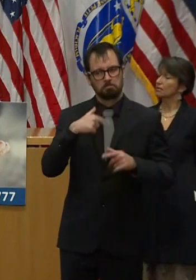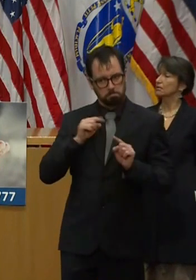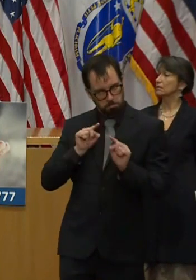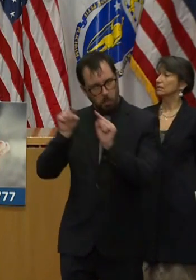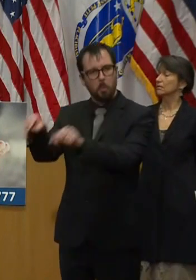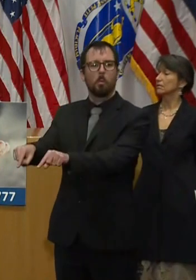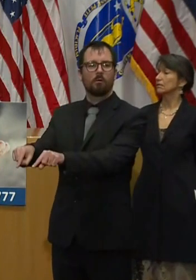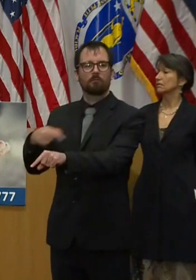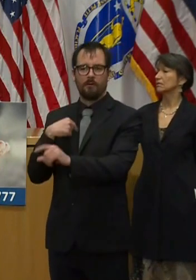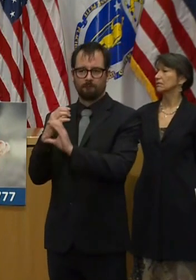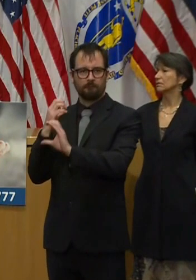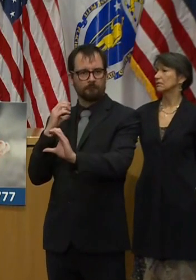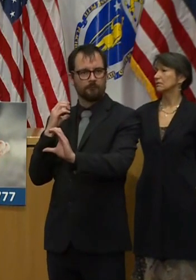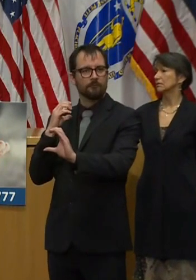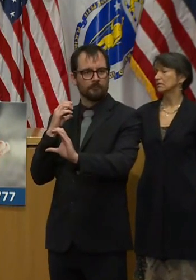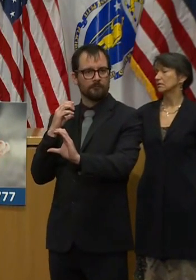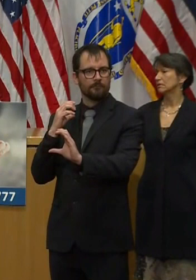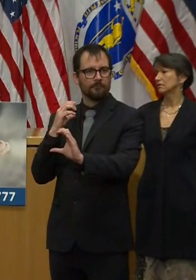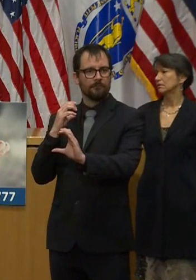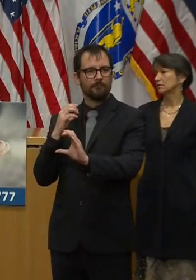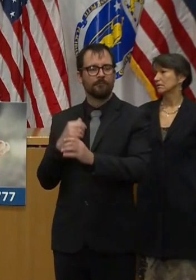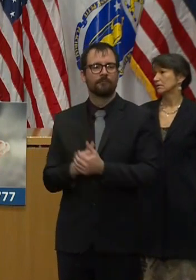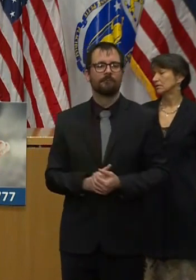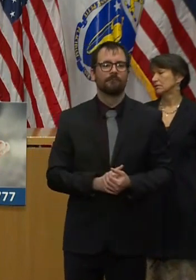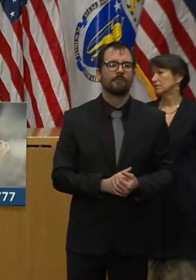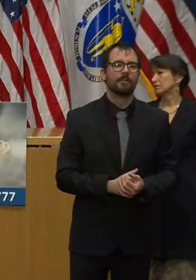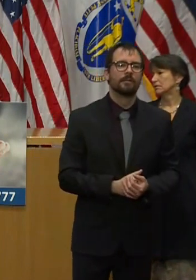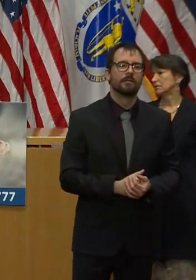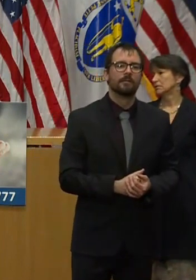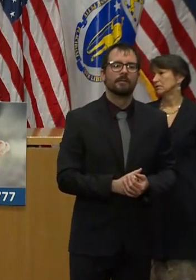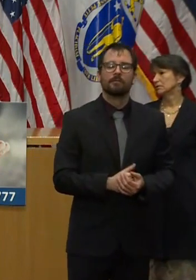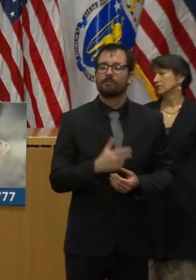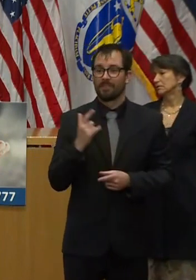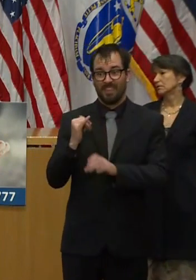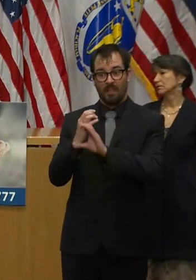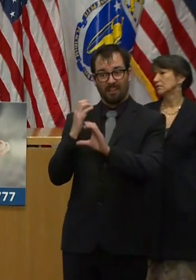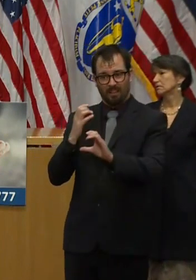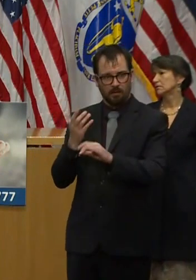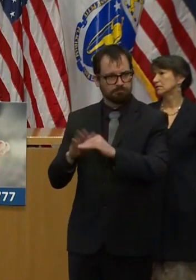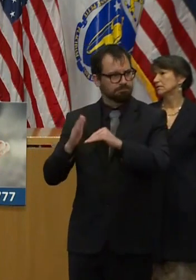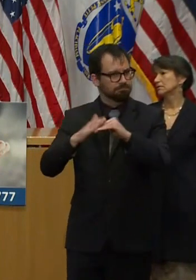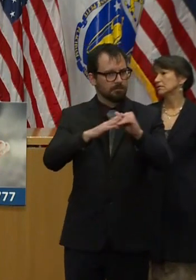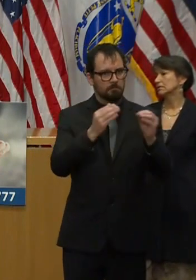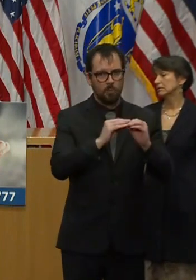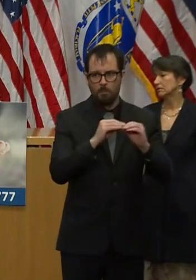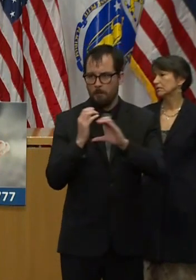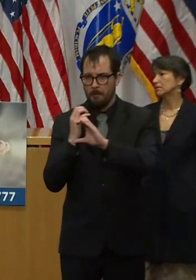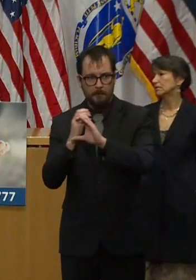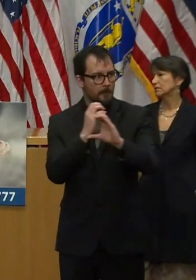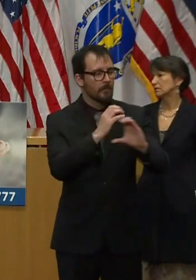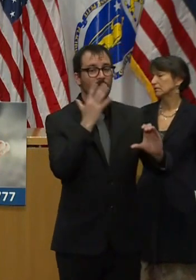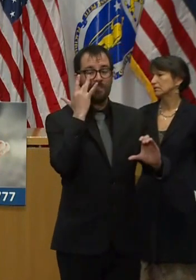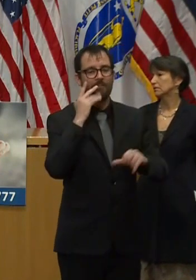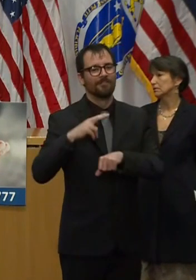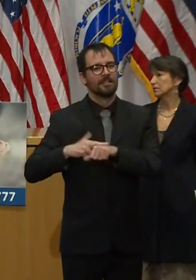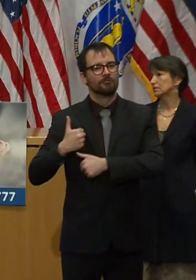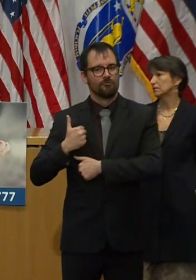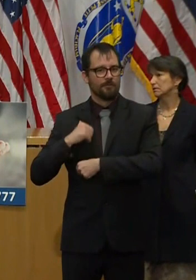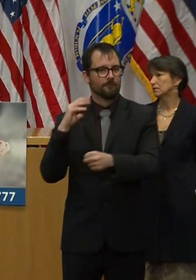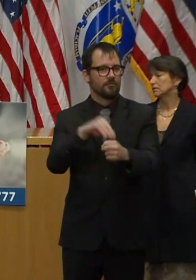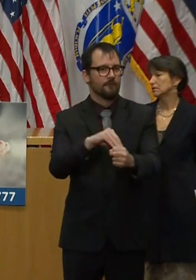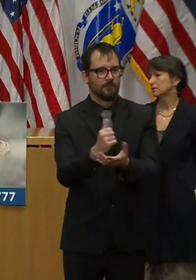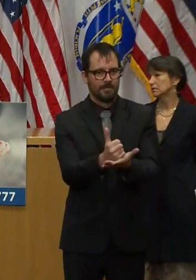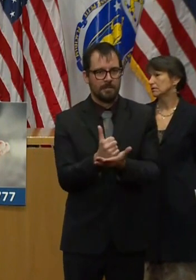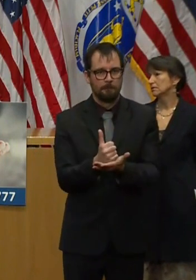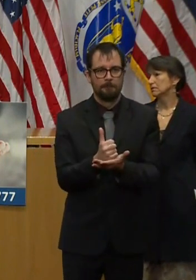for residents and the like. And we are, obviously, we have both nurses from the Department of Public Health and epidemiologists on site